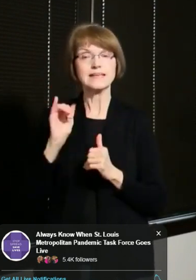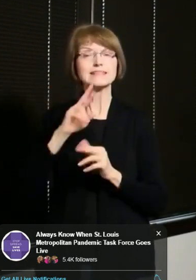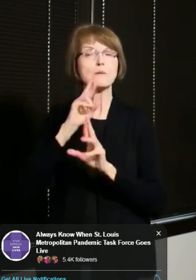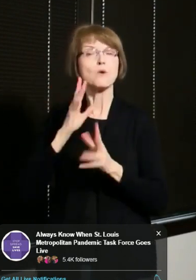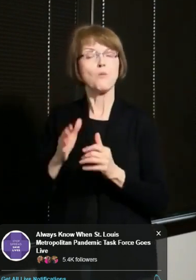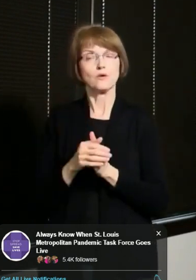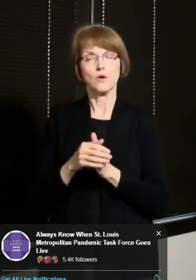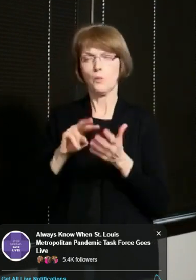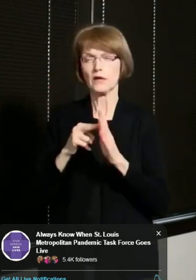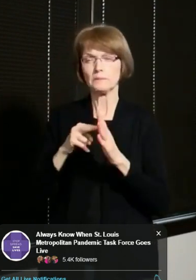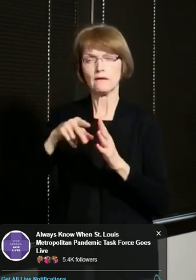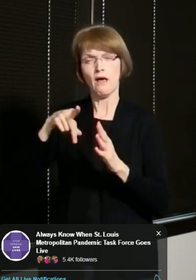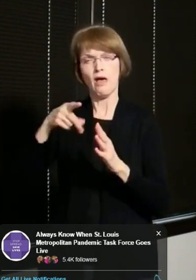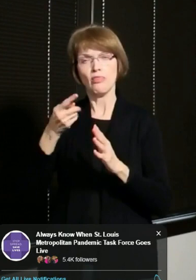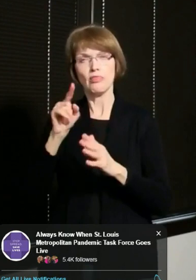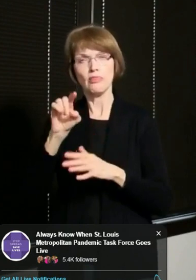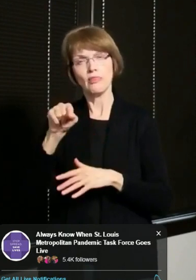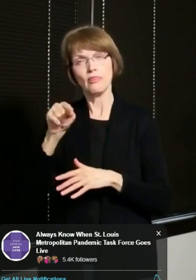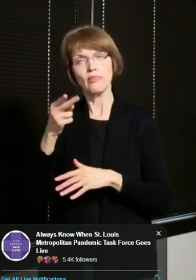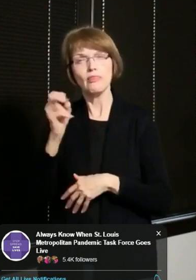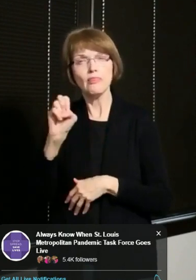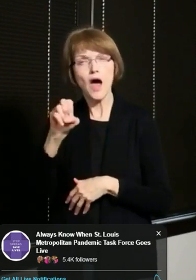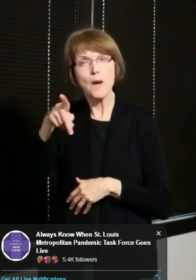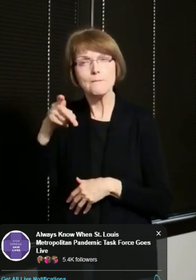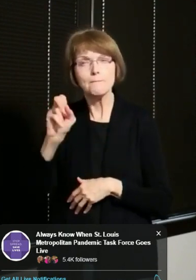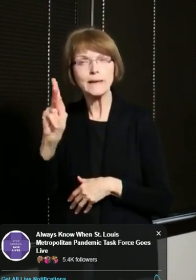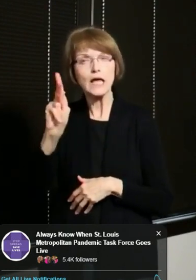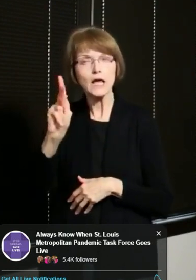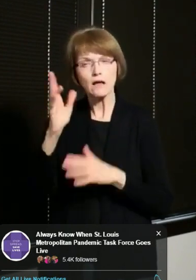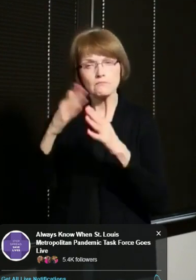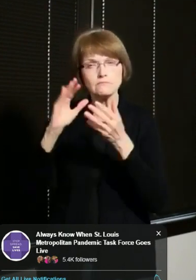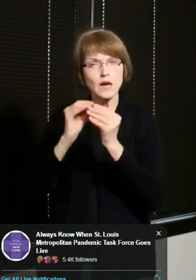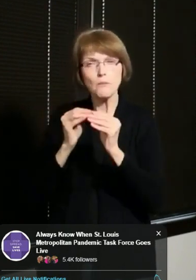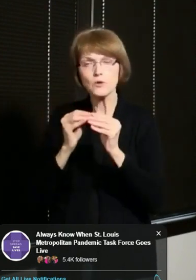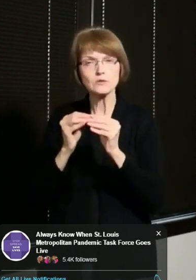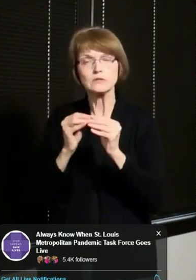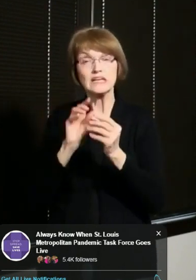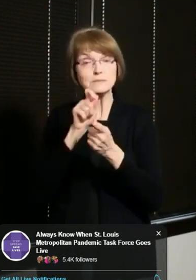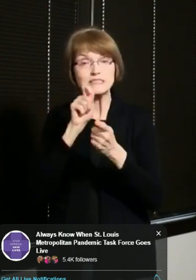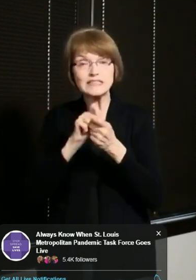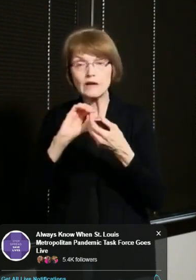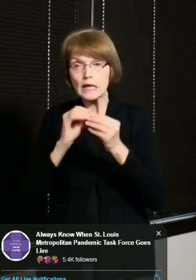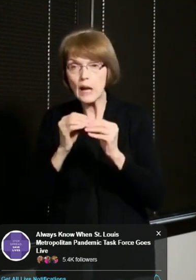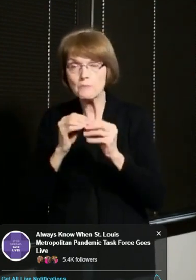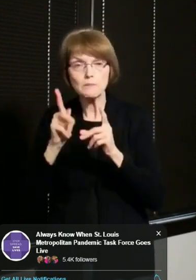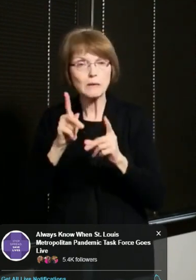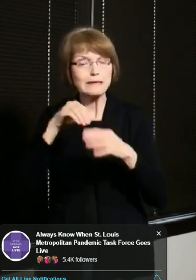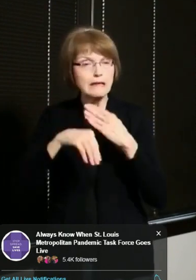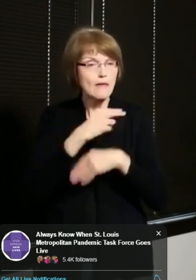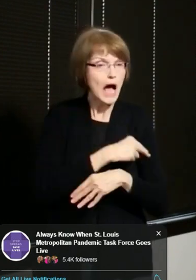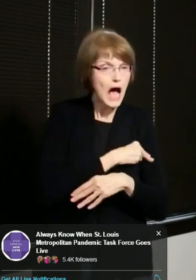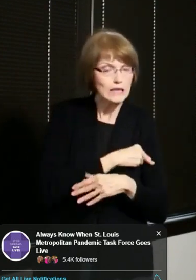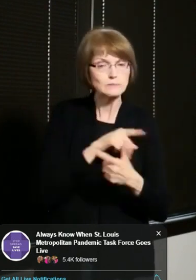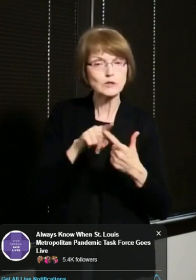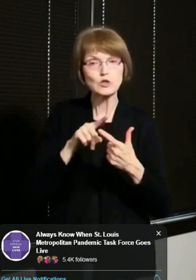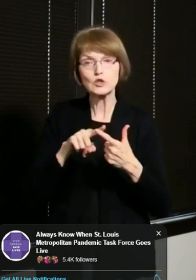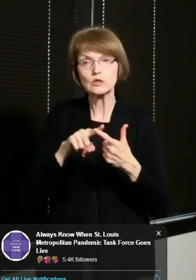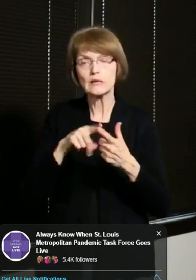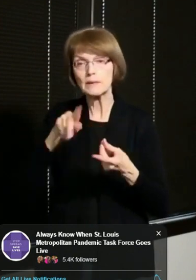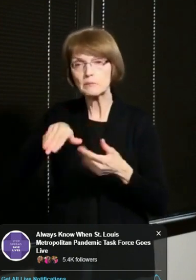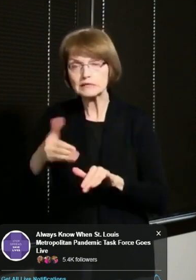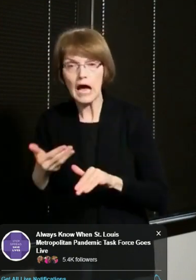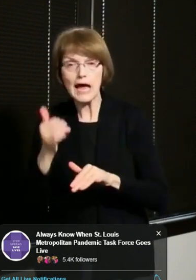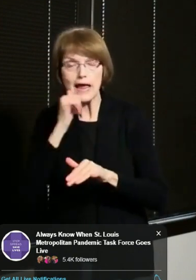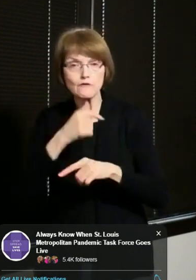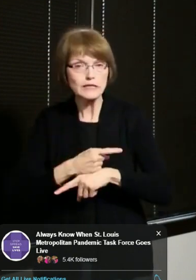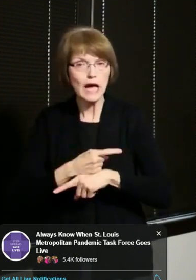peak mean? Is that a specific number of deaths or hospitalizations a day, every day for a certain